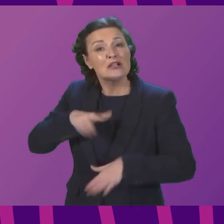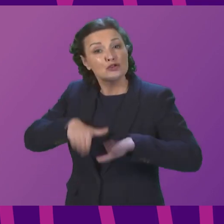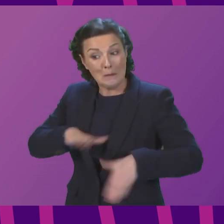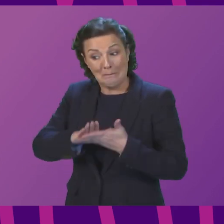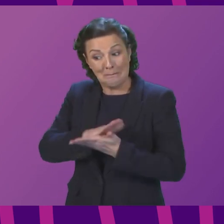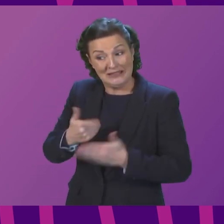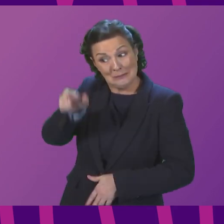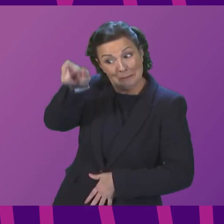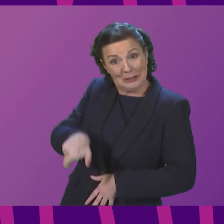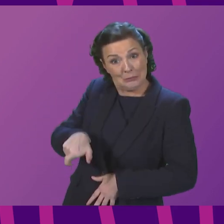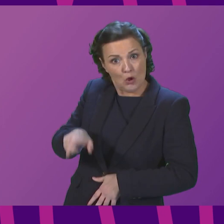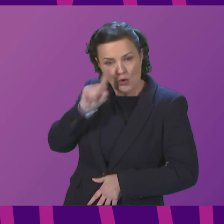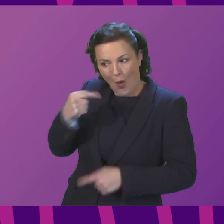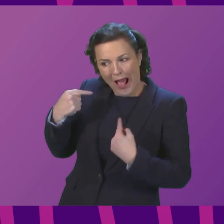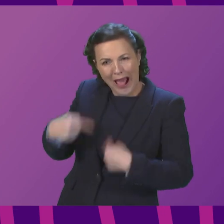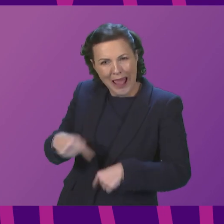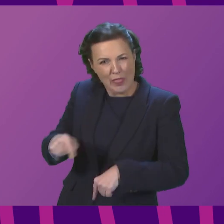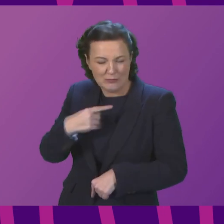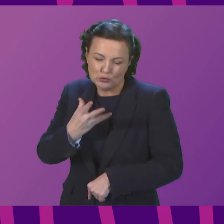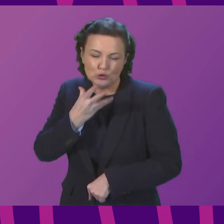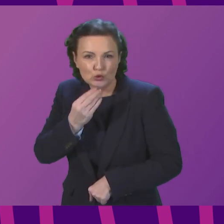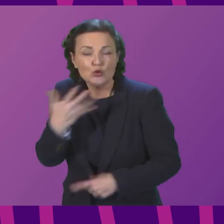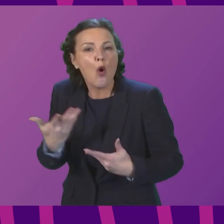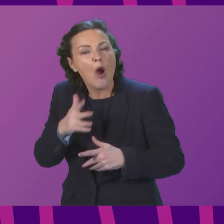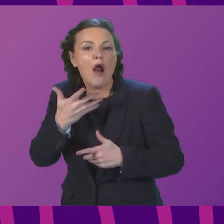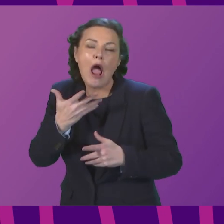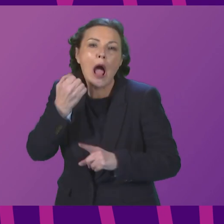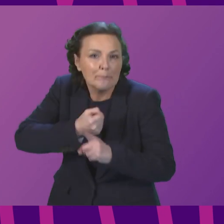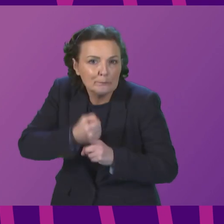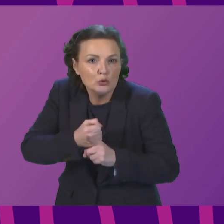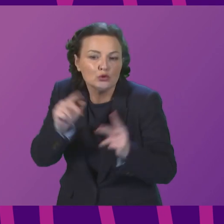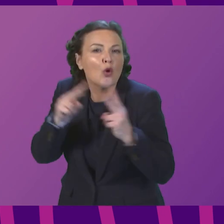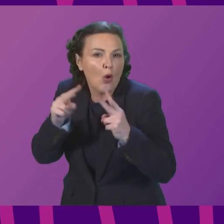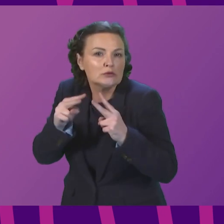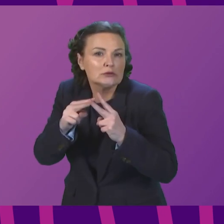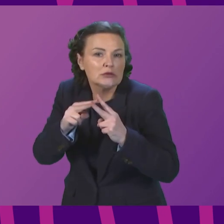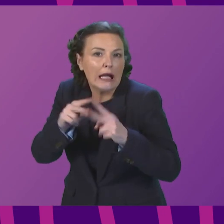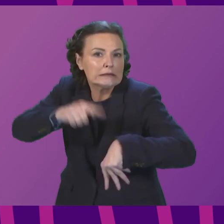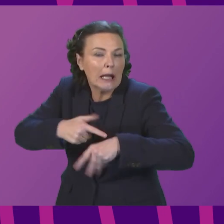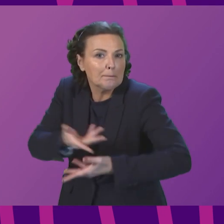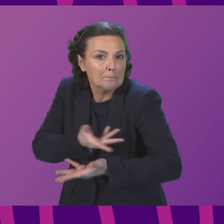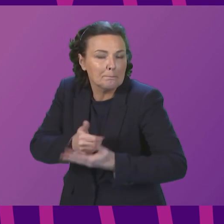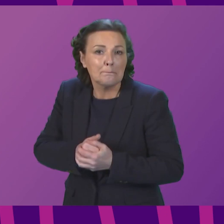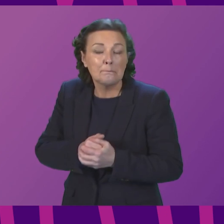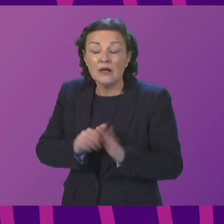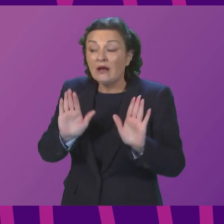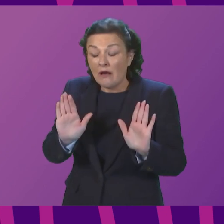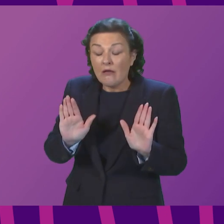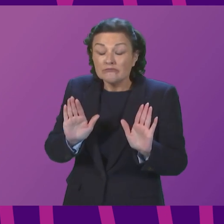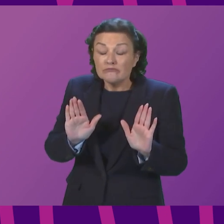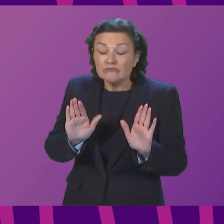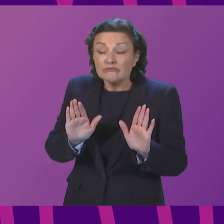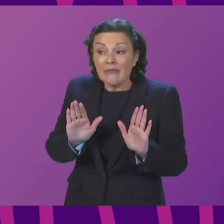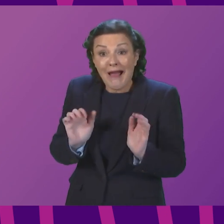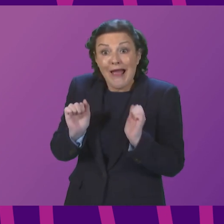perpetrators to abuse child contact proceedings? First Minister. Yes, do in principle both acknowledge the